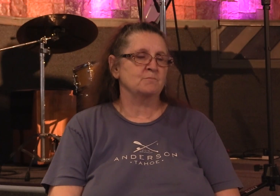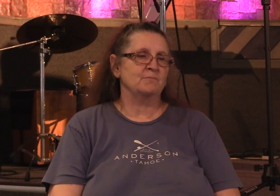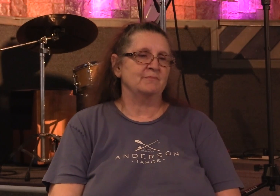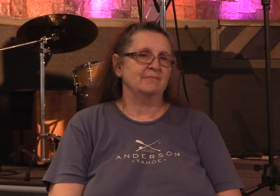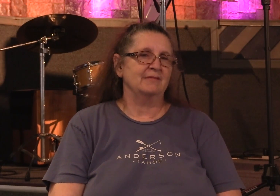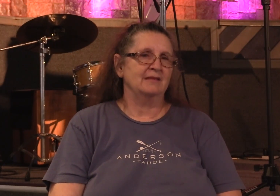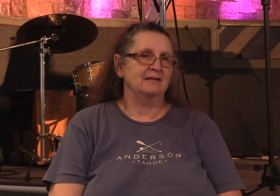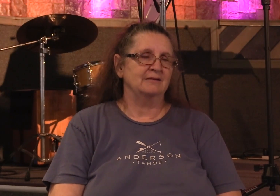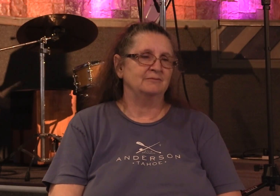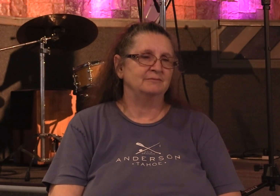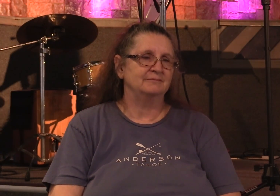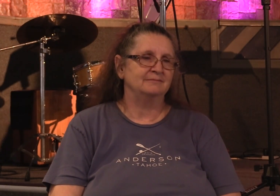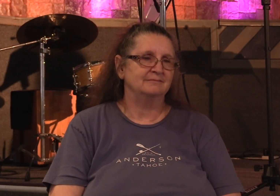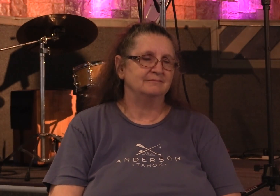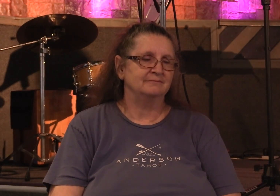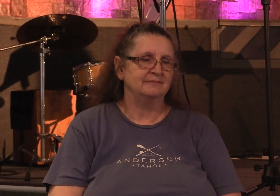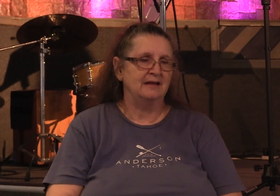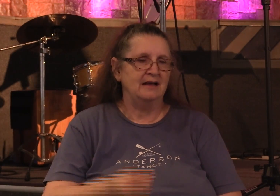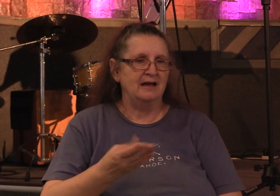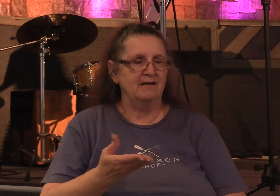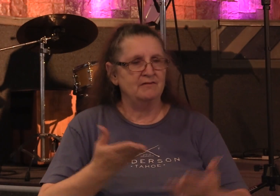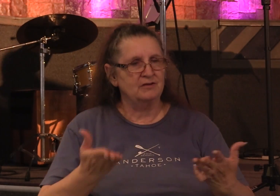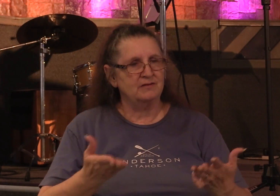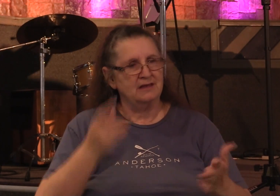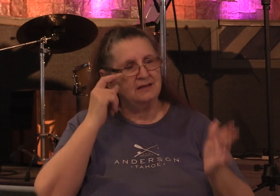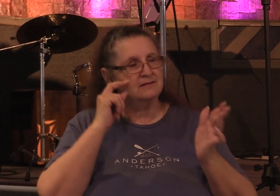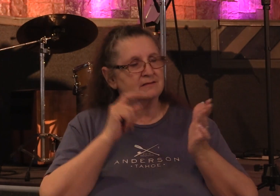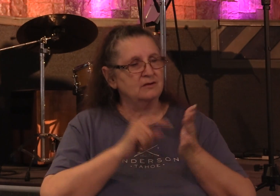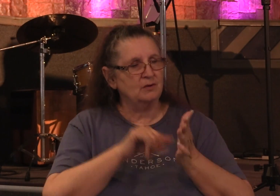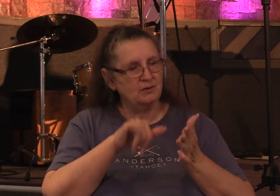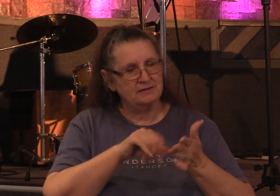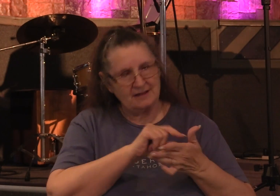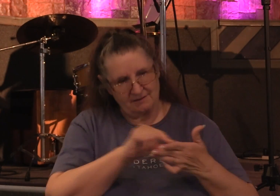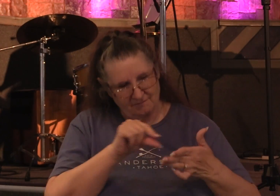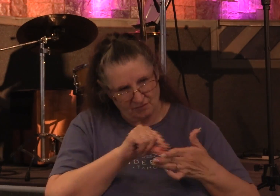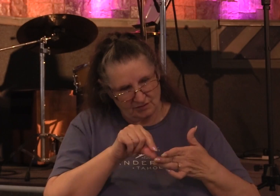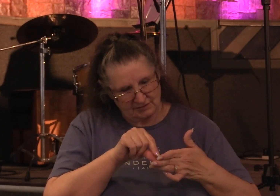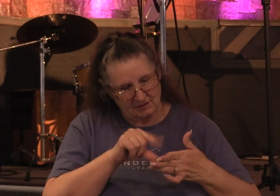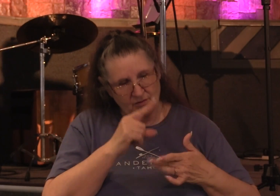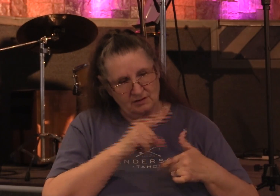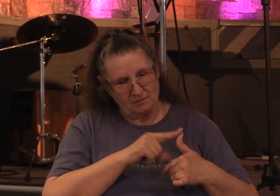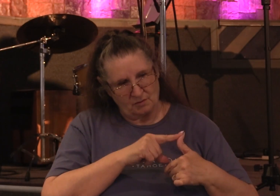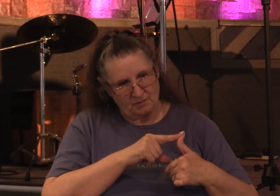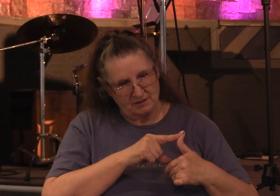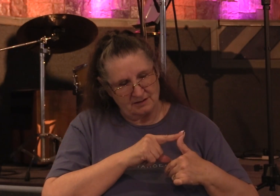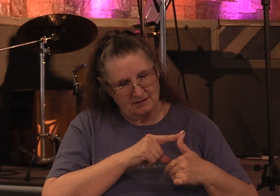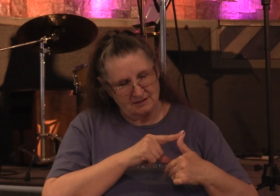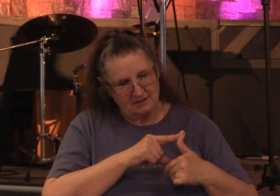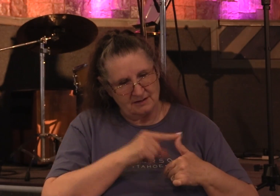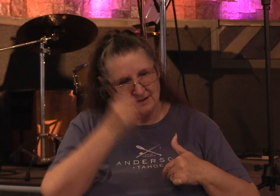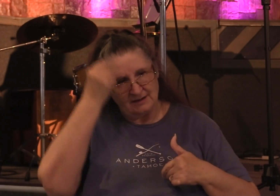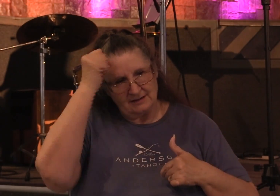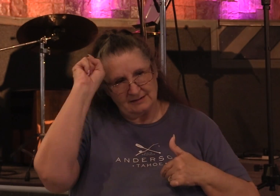so a few things to take note of in that verse one is that Satan was at work here